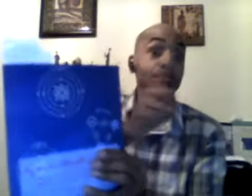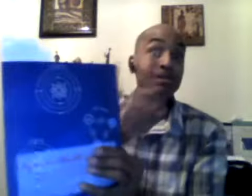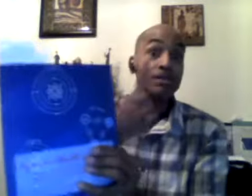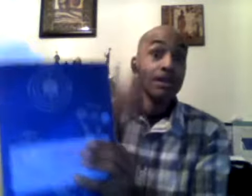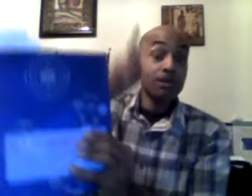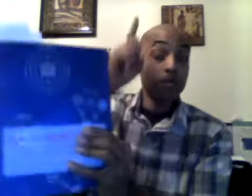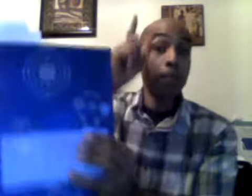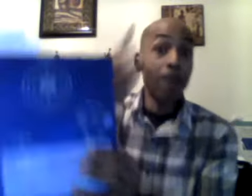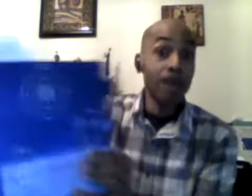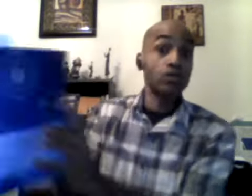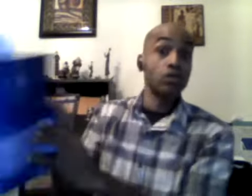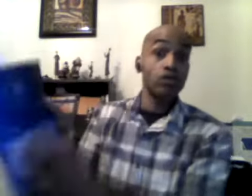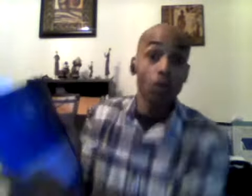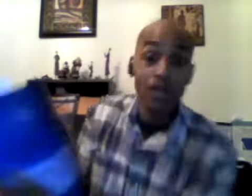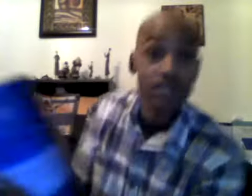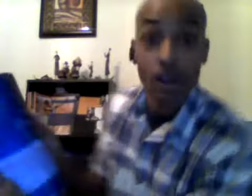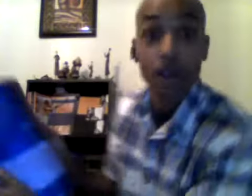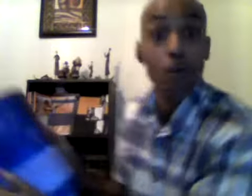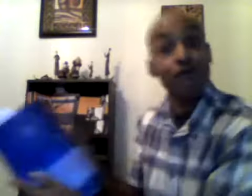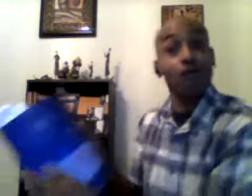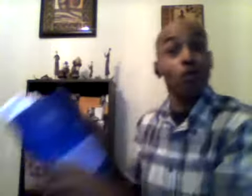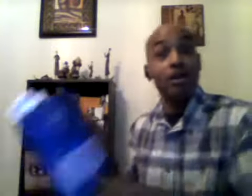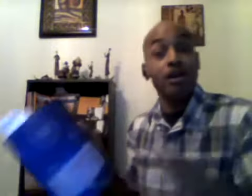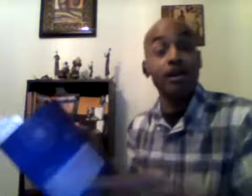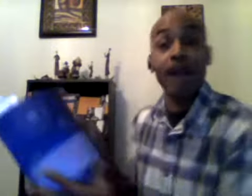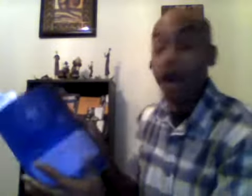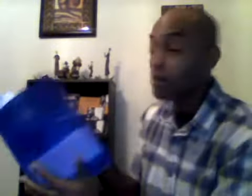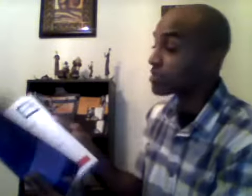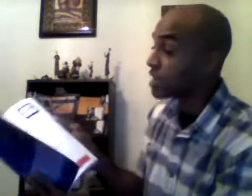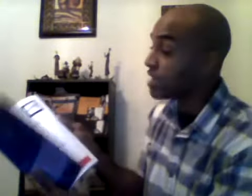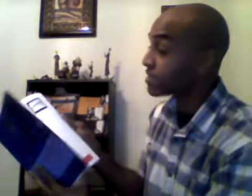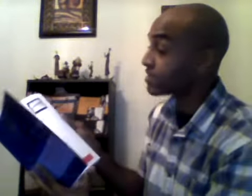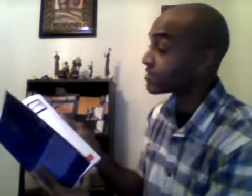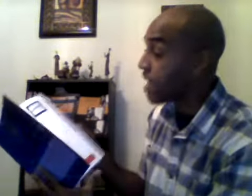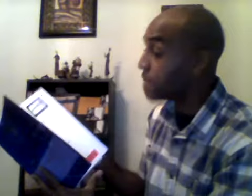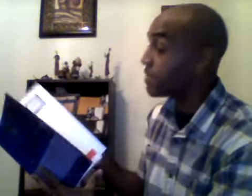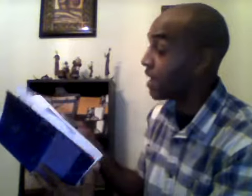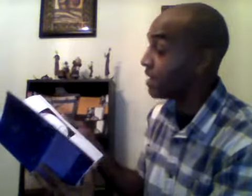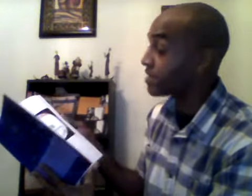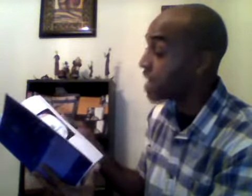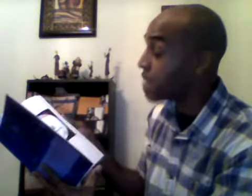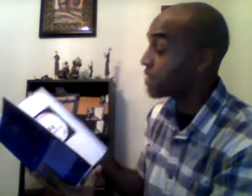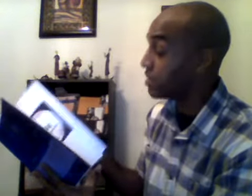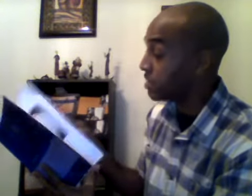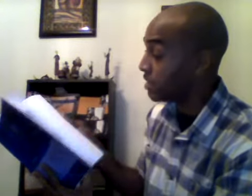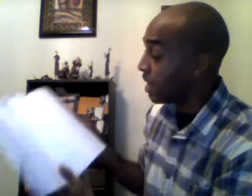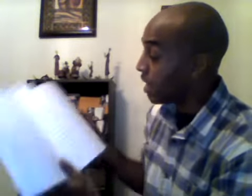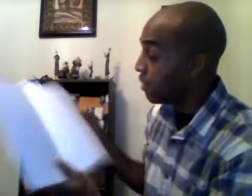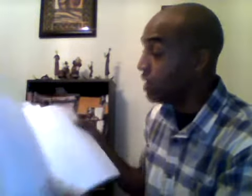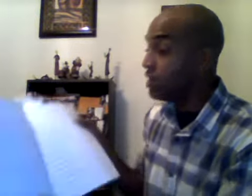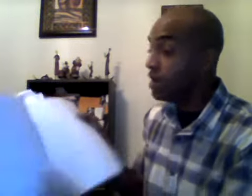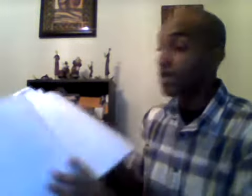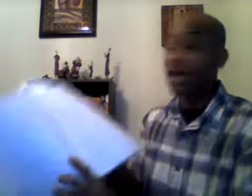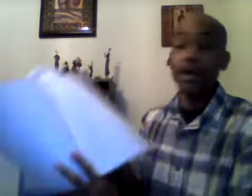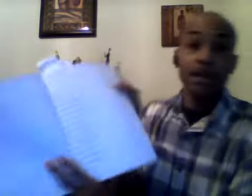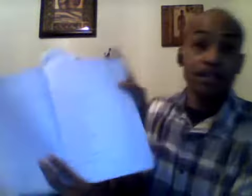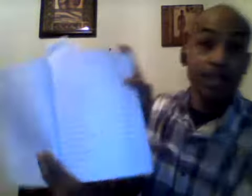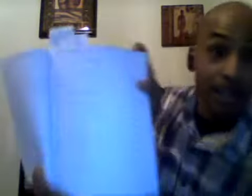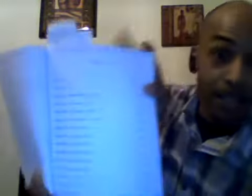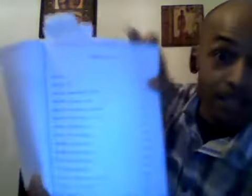to muscles we start with we look at ourselves atomic anatomically and we look at it see these are